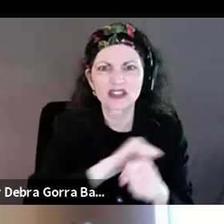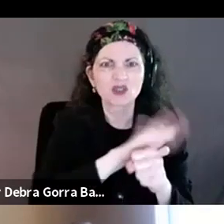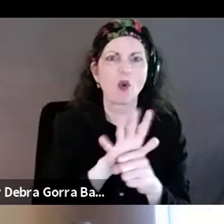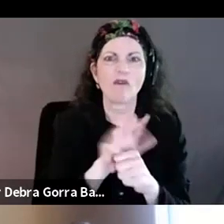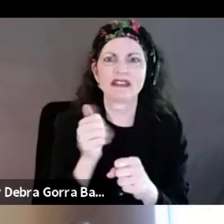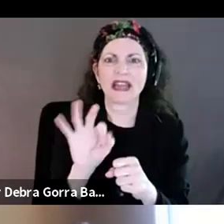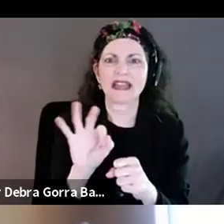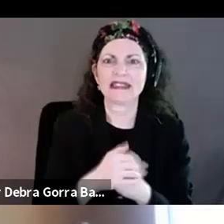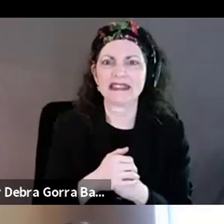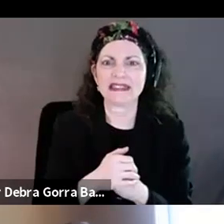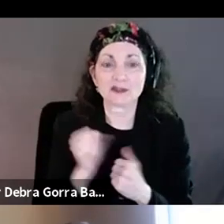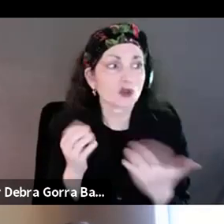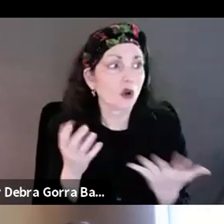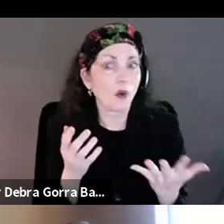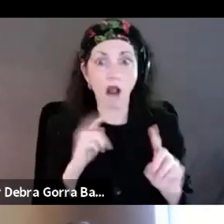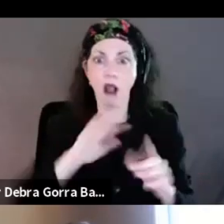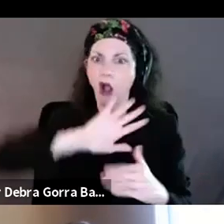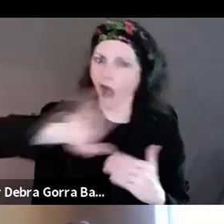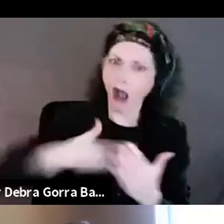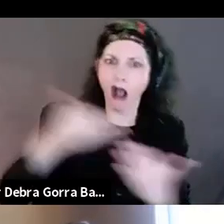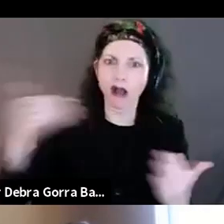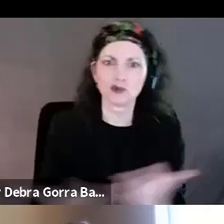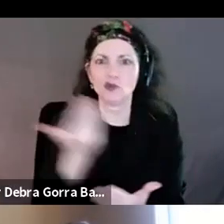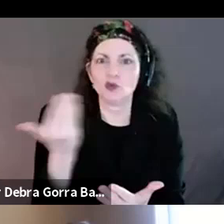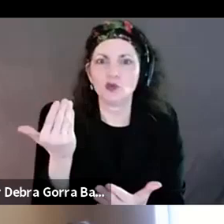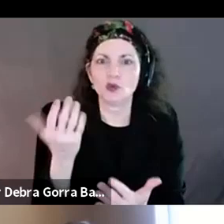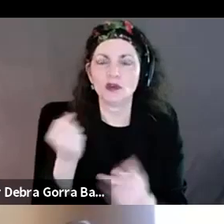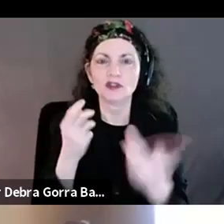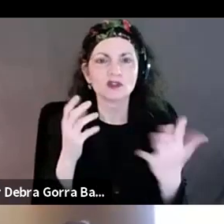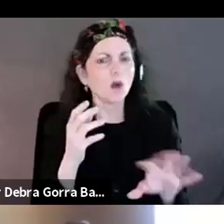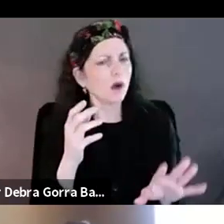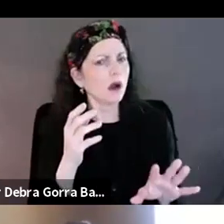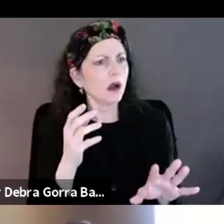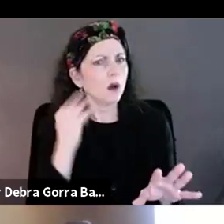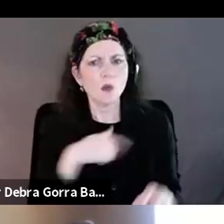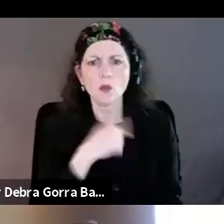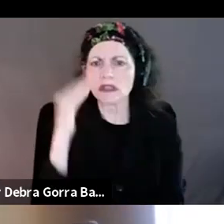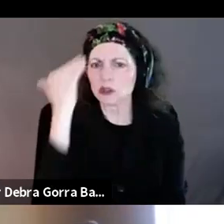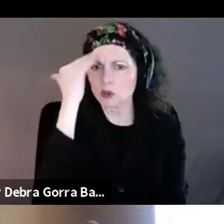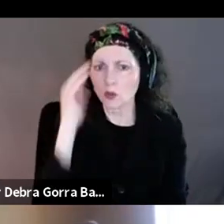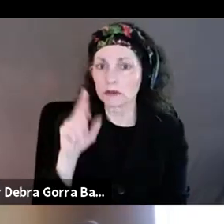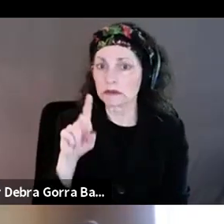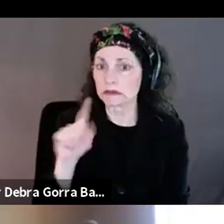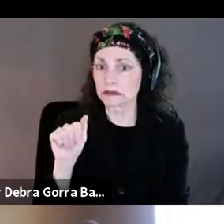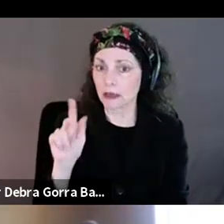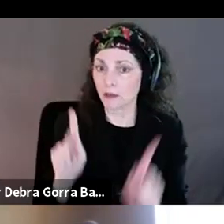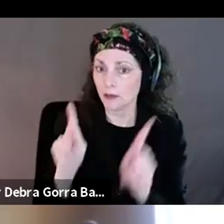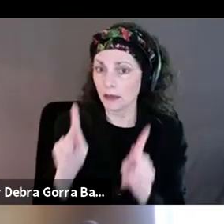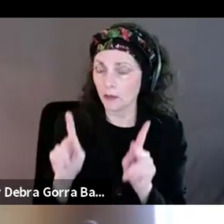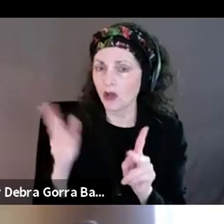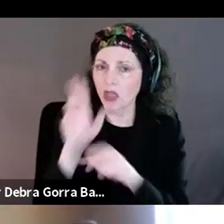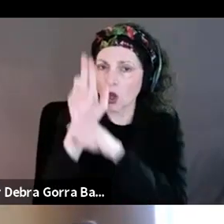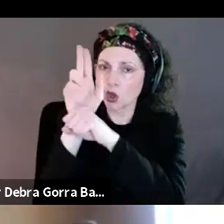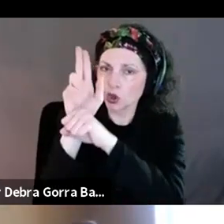going to do? And how are we going to shift? We knew that as, again, disabled folks that are quite used to adapting